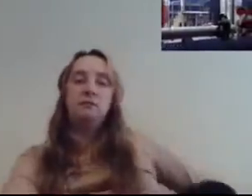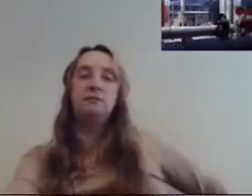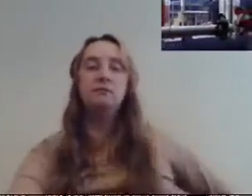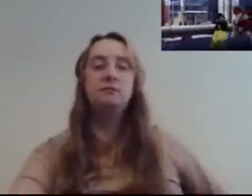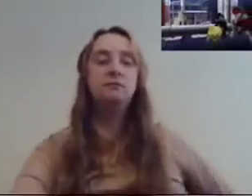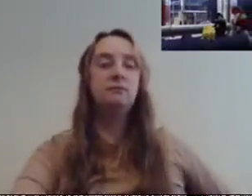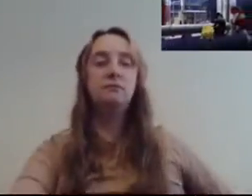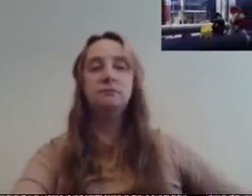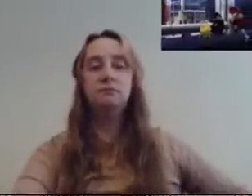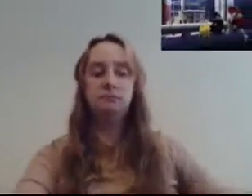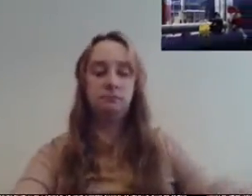do you think eraser